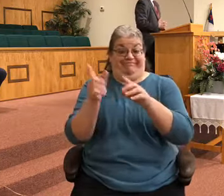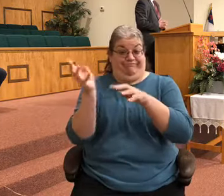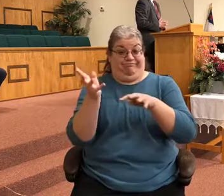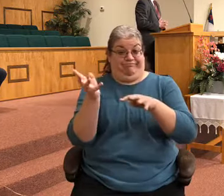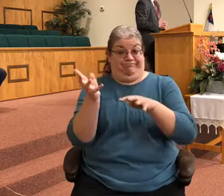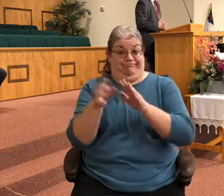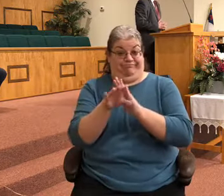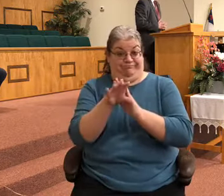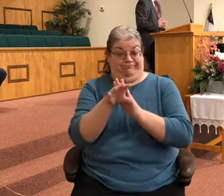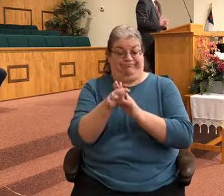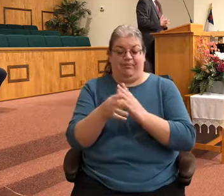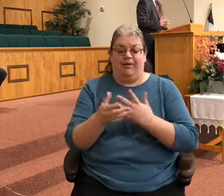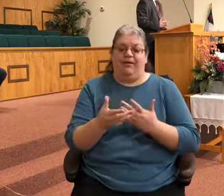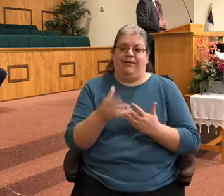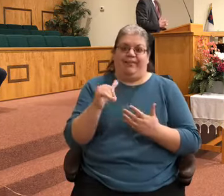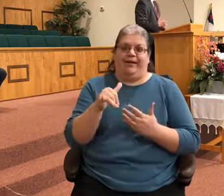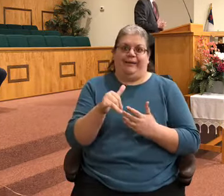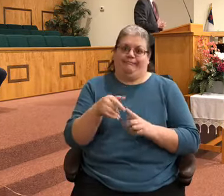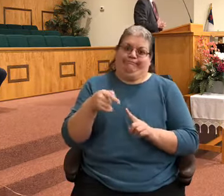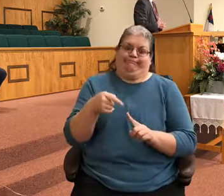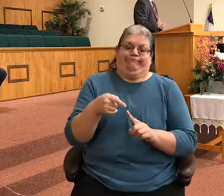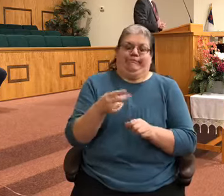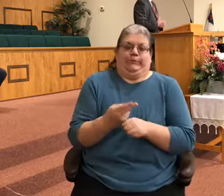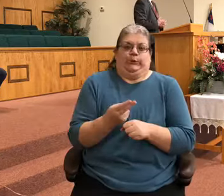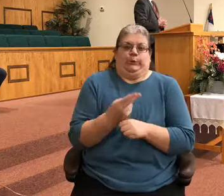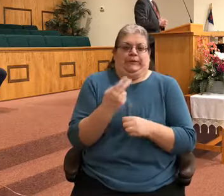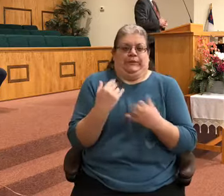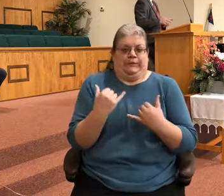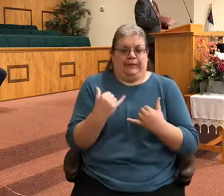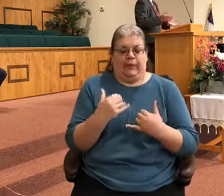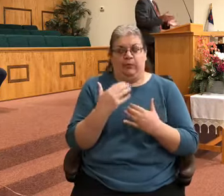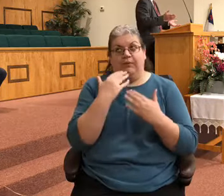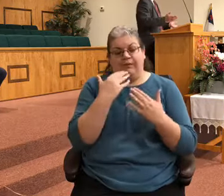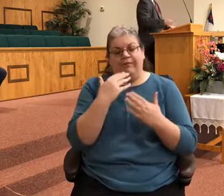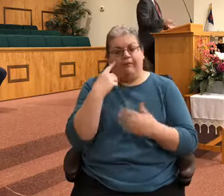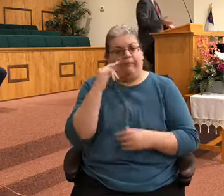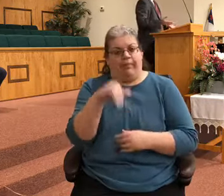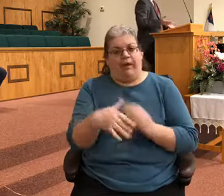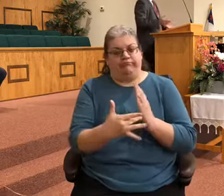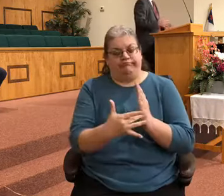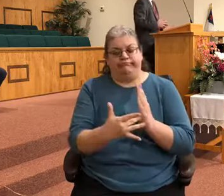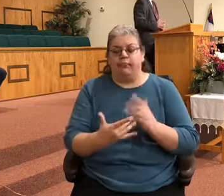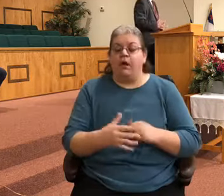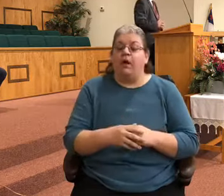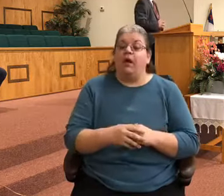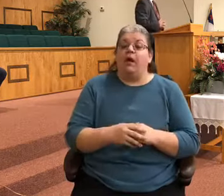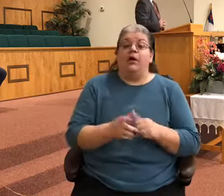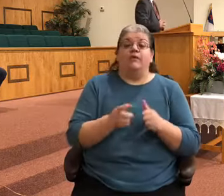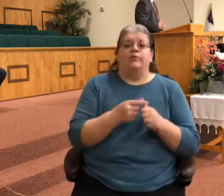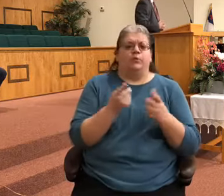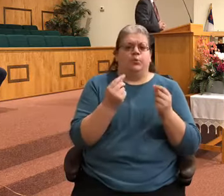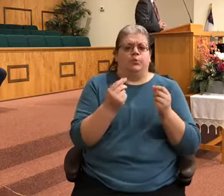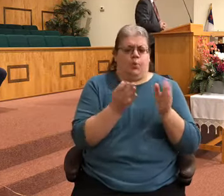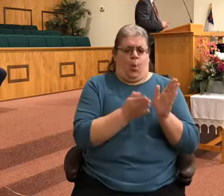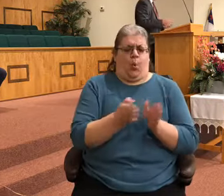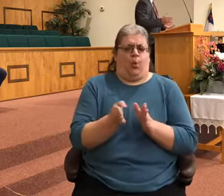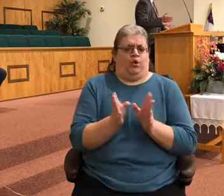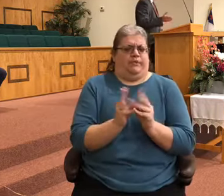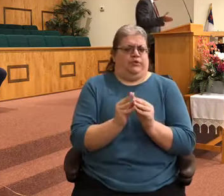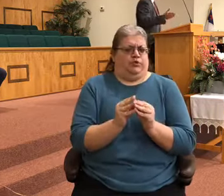the live stream. We're thankful we can do that. I to give you the order of service before we get going here, because we're